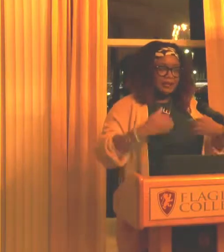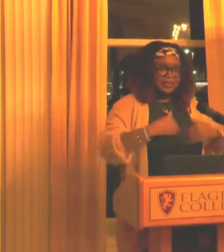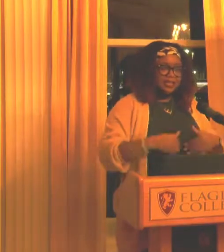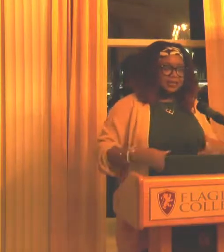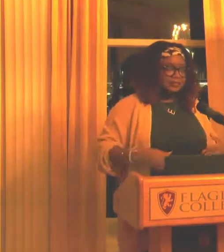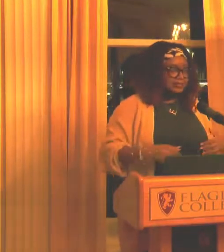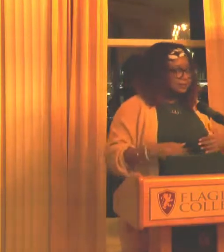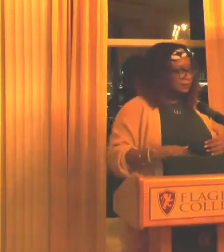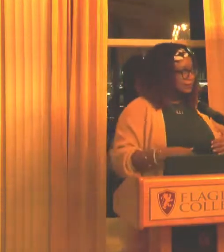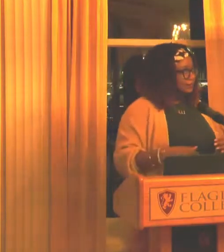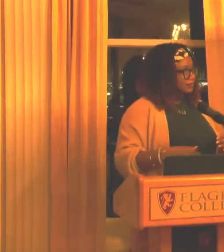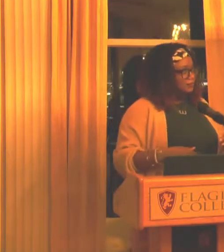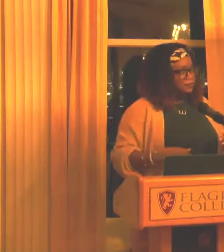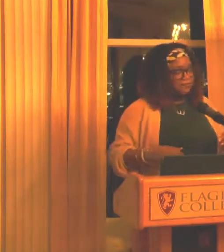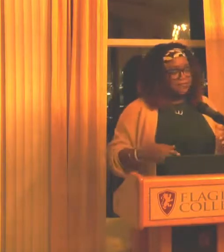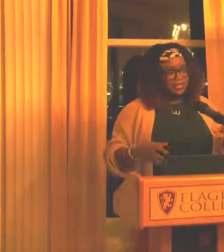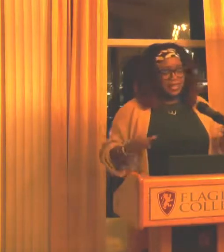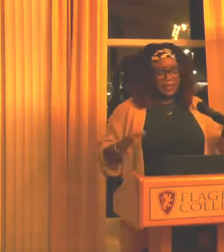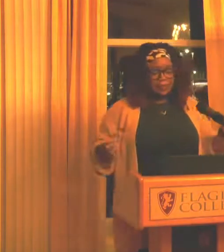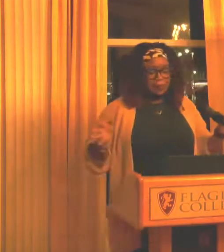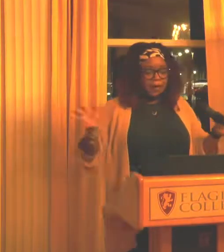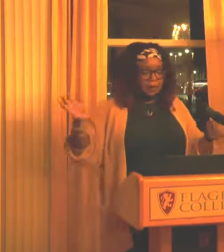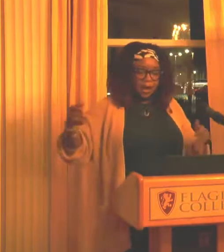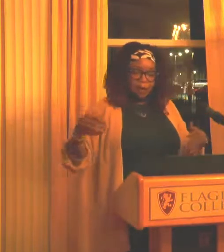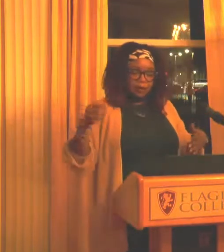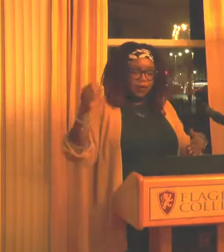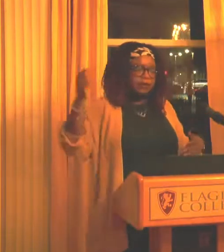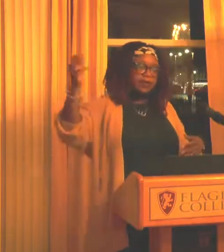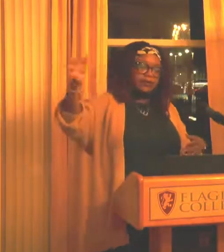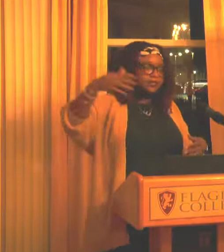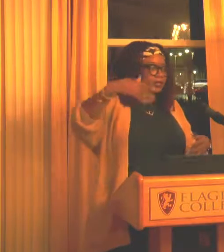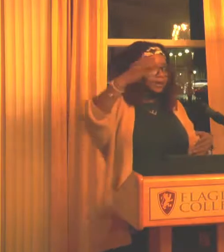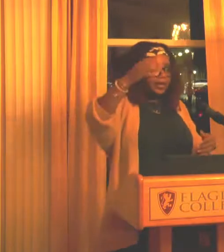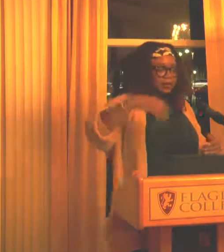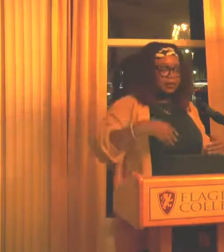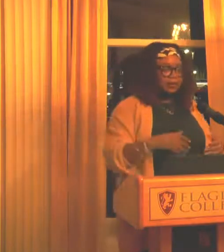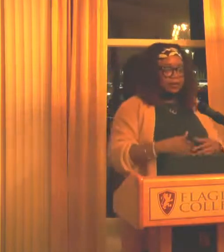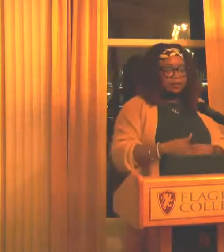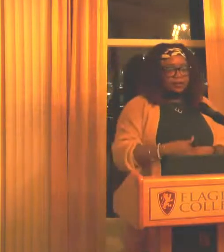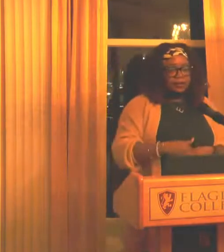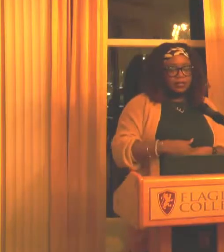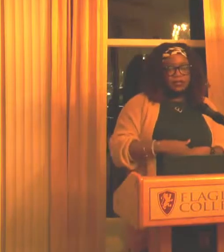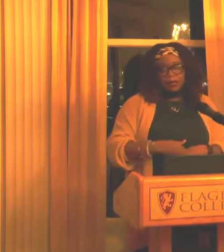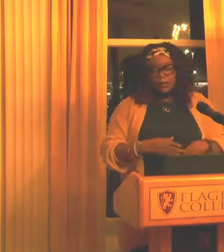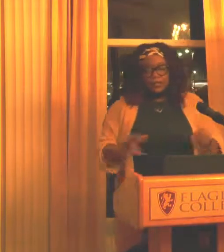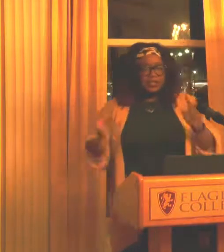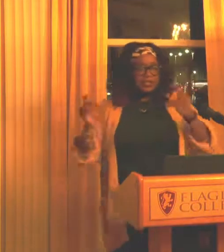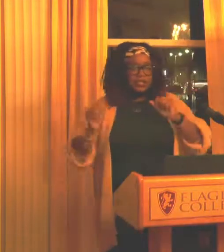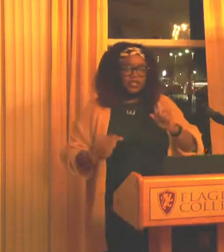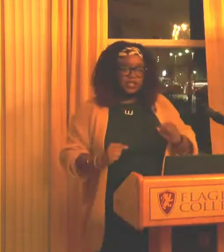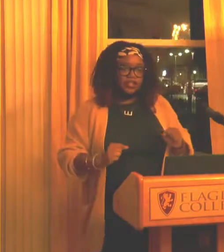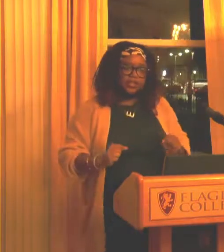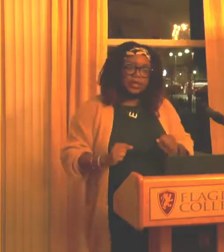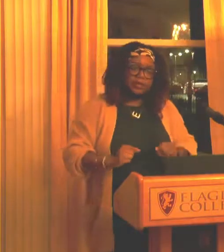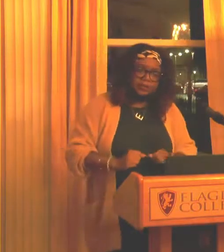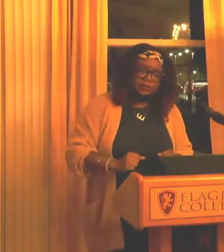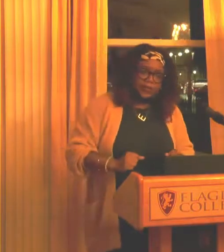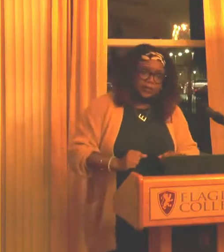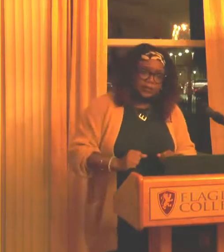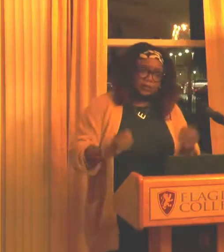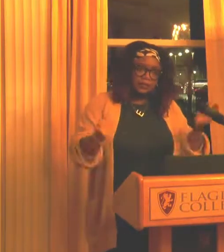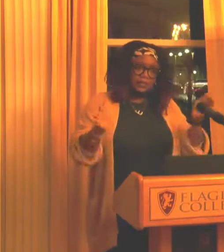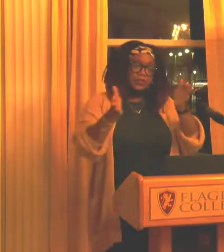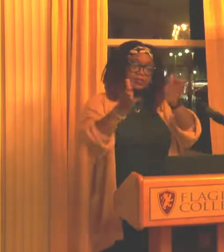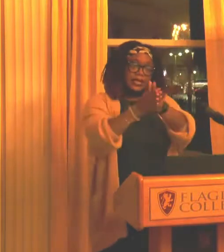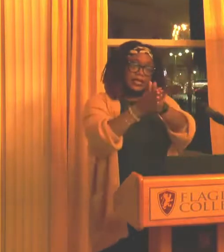So when I was young, and my mom or whoever, somebody would, you know, I might be sitting in church, and they're like, close your